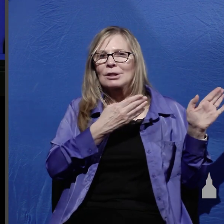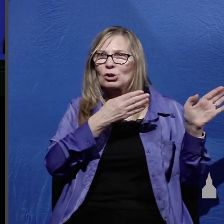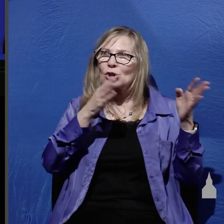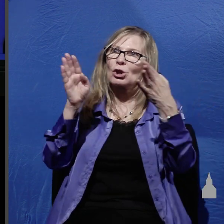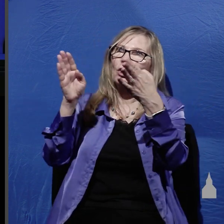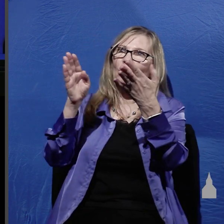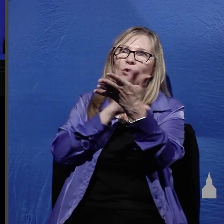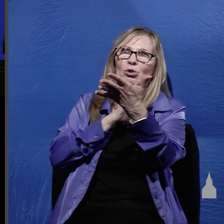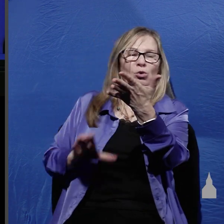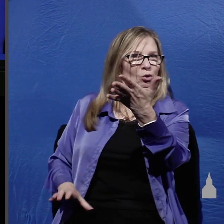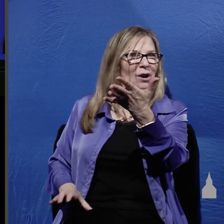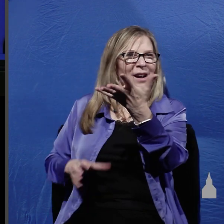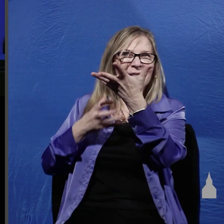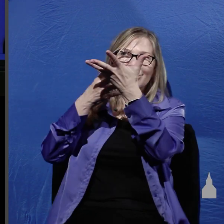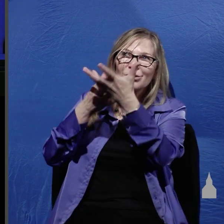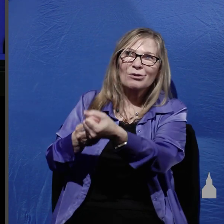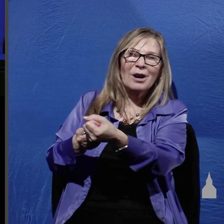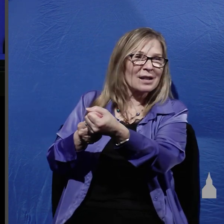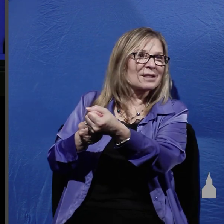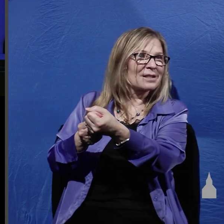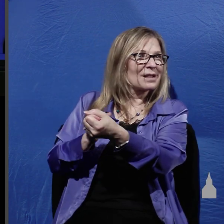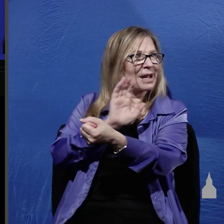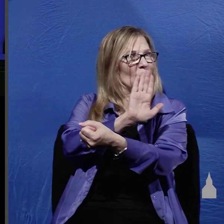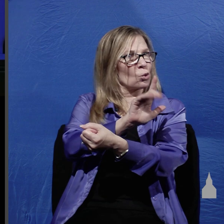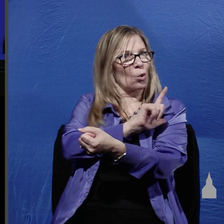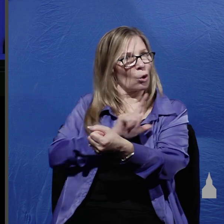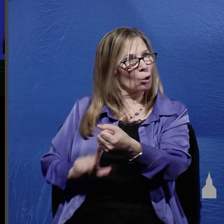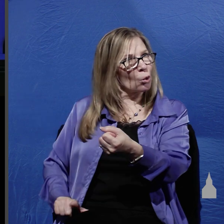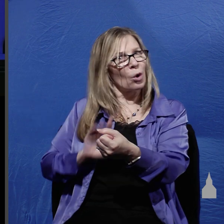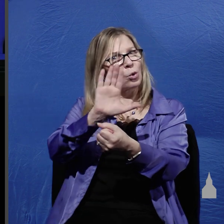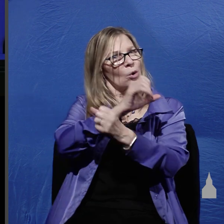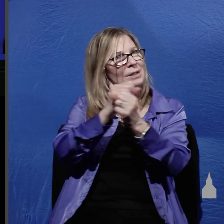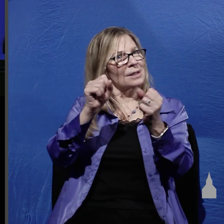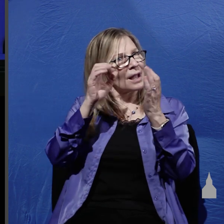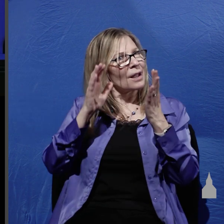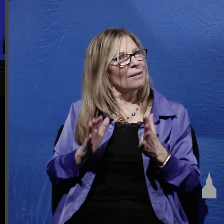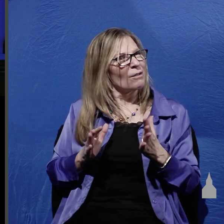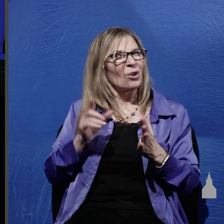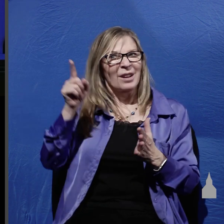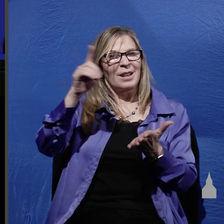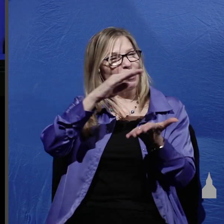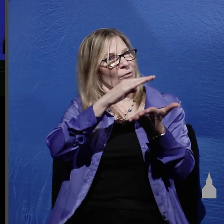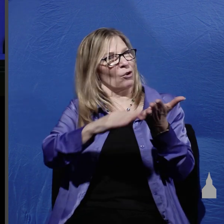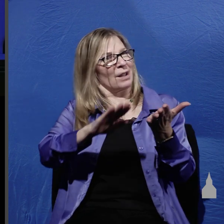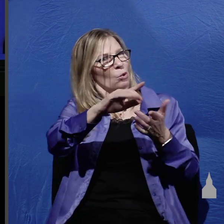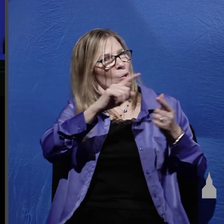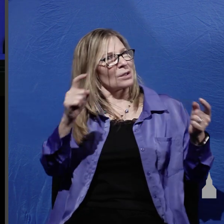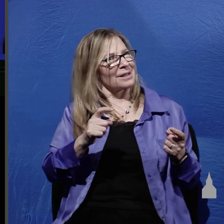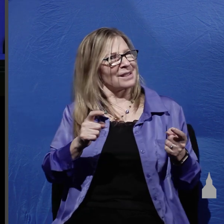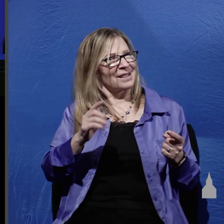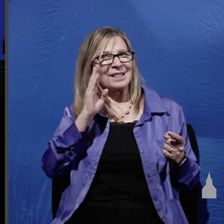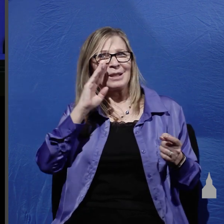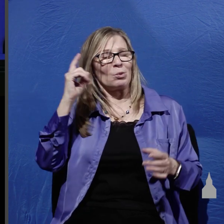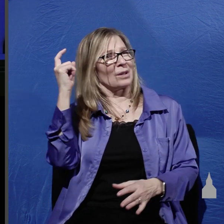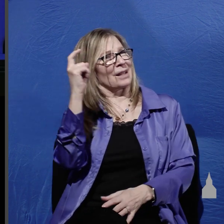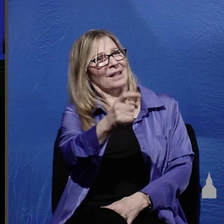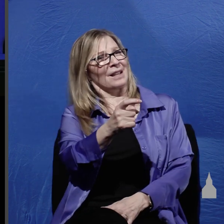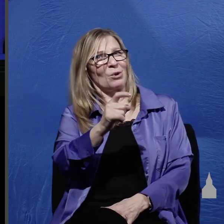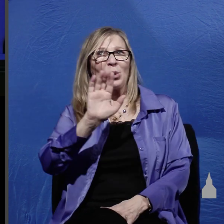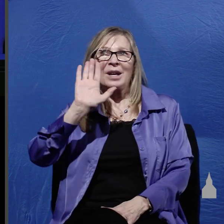to Christ and trust him as your Lord and savior he will not only forgive your sins he will give you his own